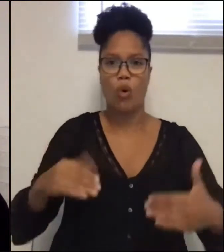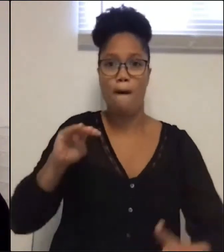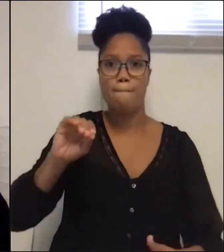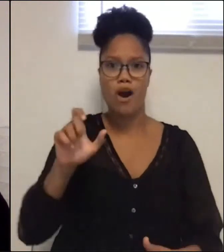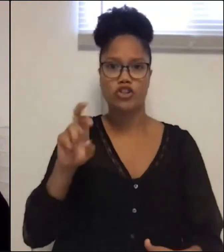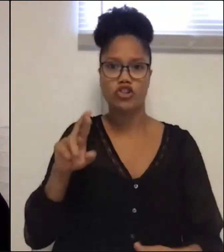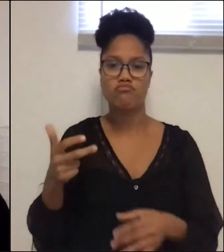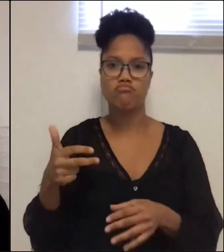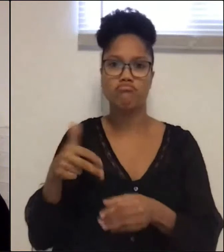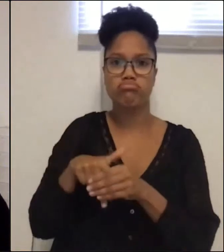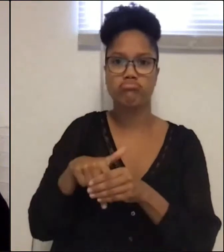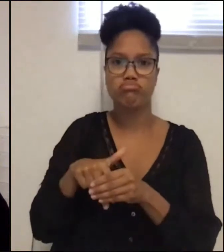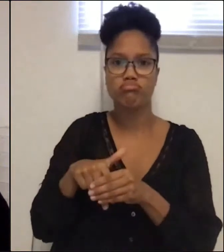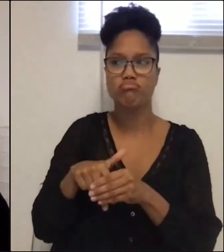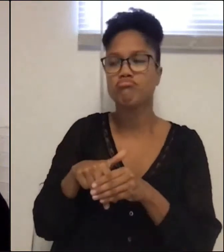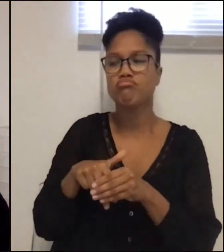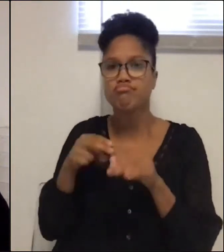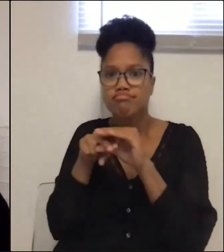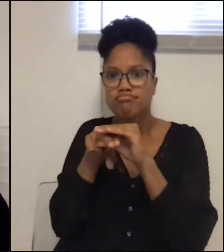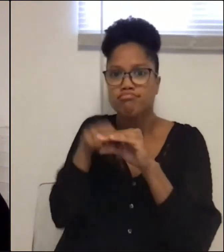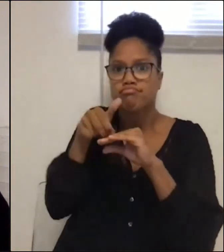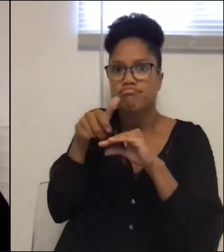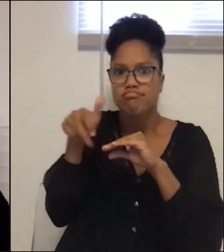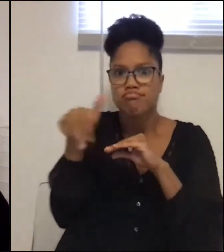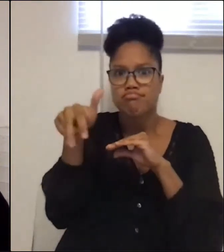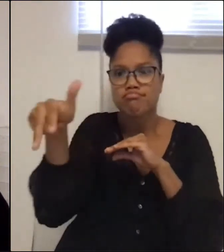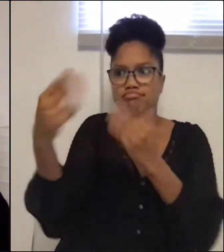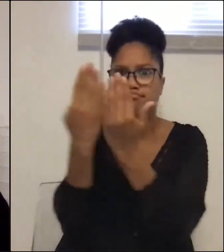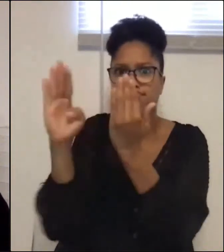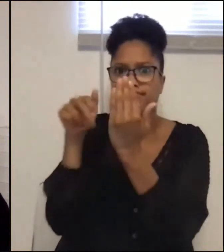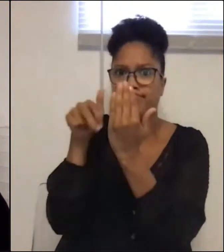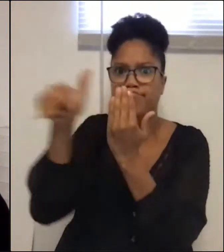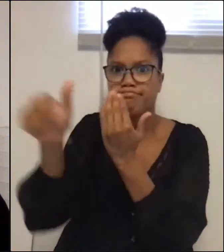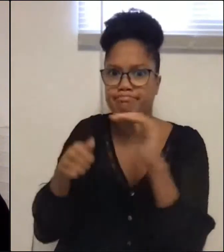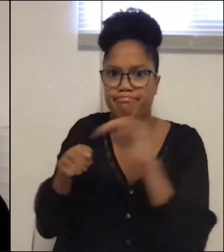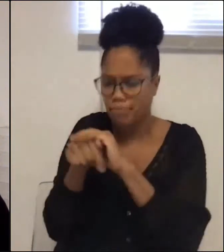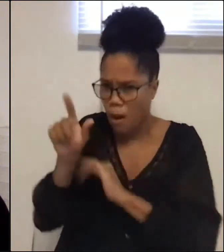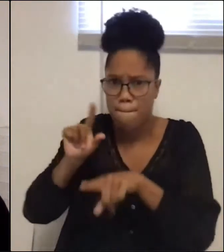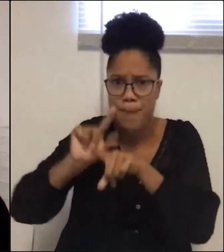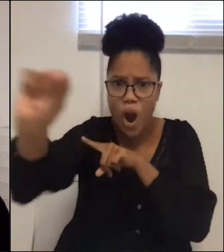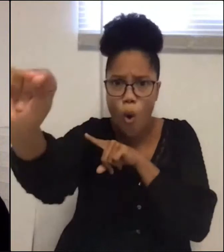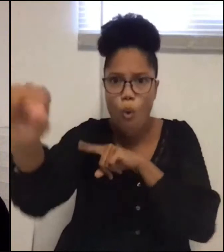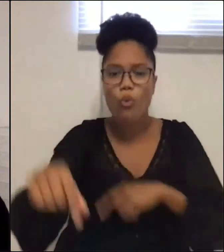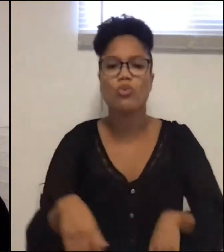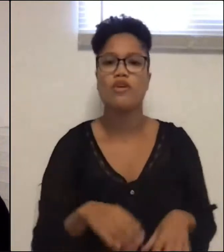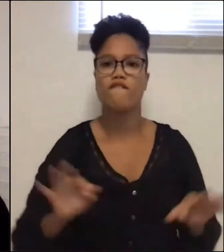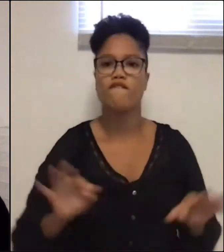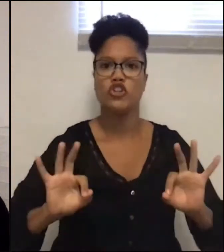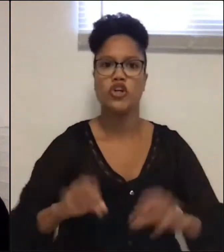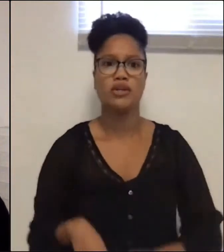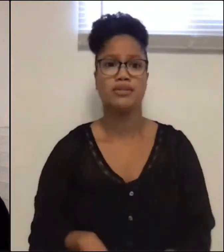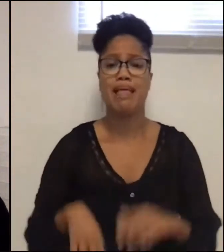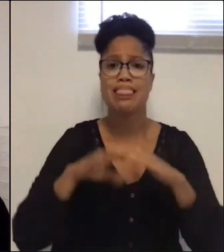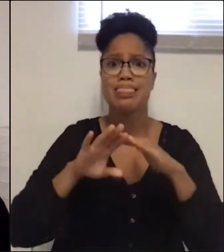skittering from bed sheets to back door, steeplechasing the furniture in less than 60